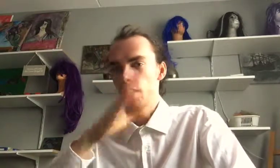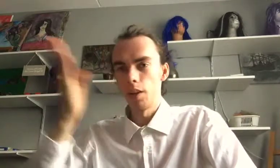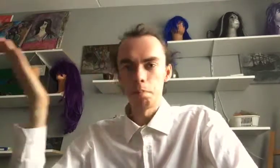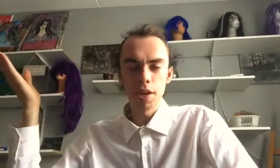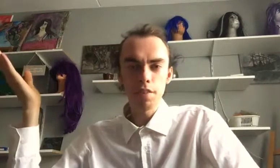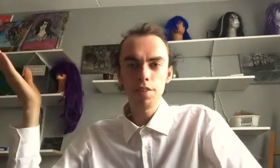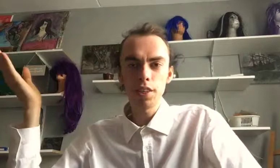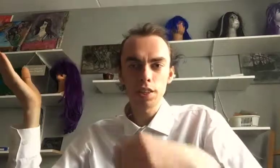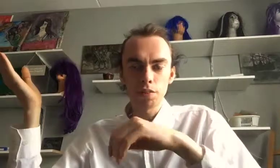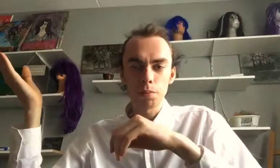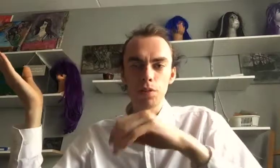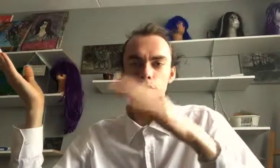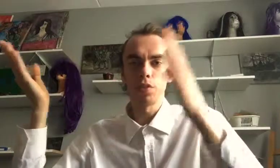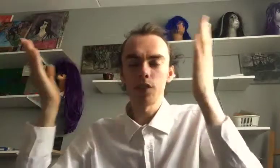And, many vegans, have proved it.